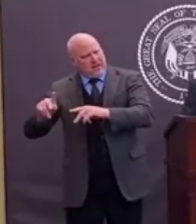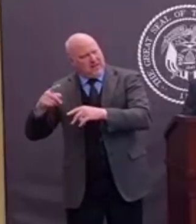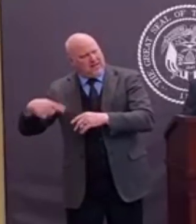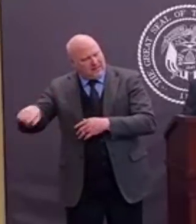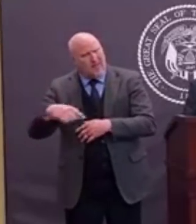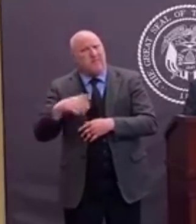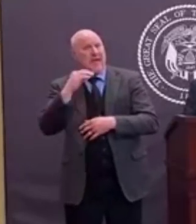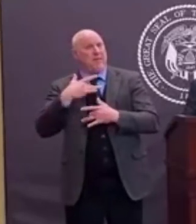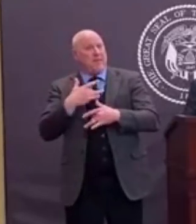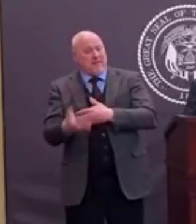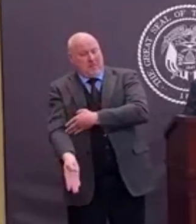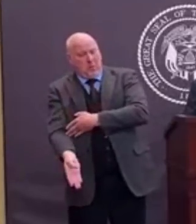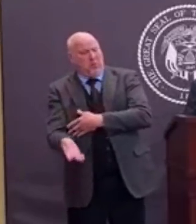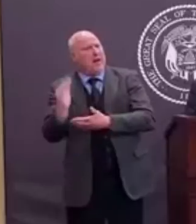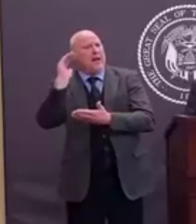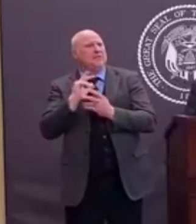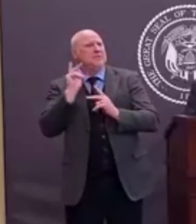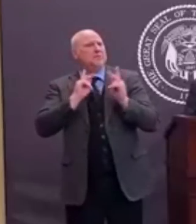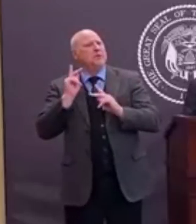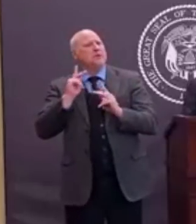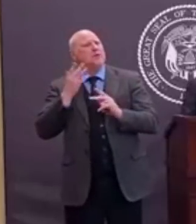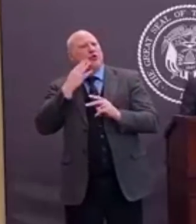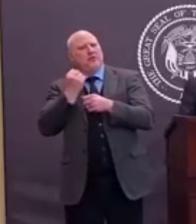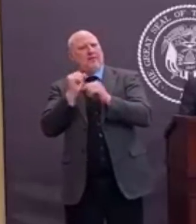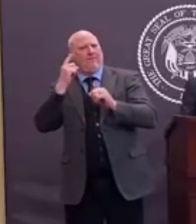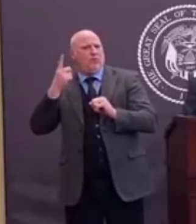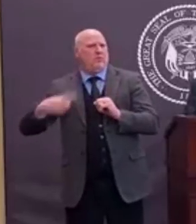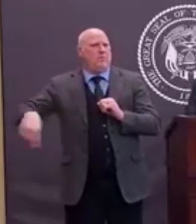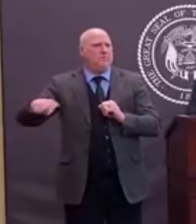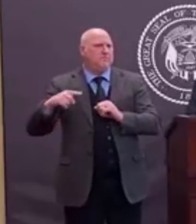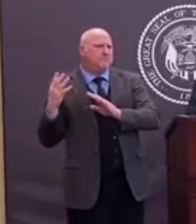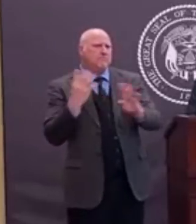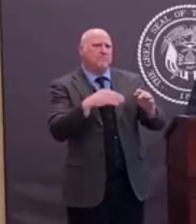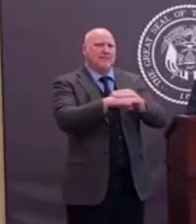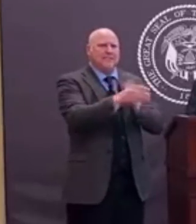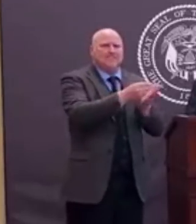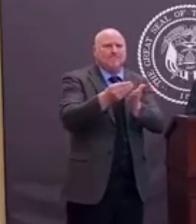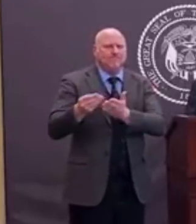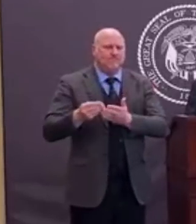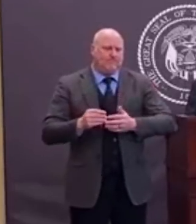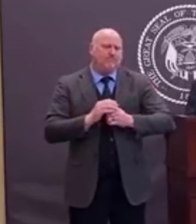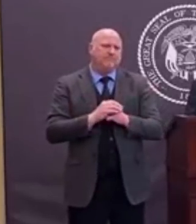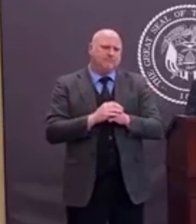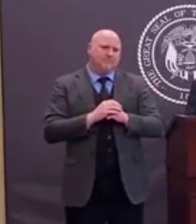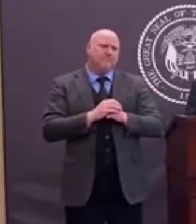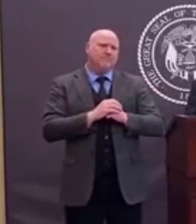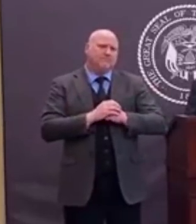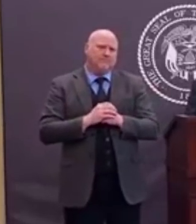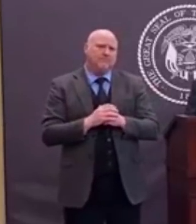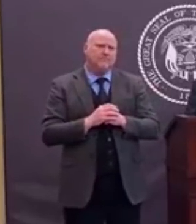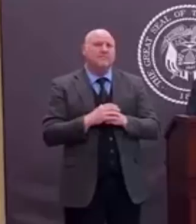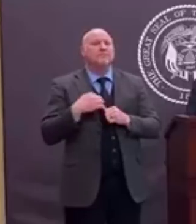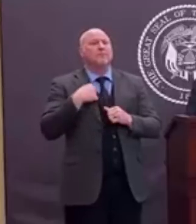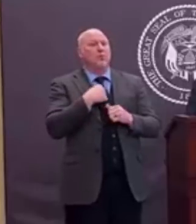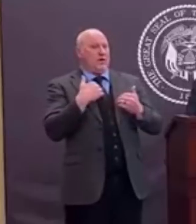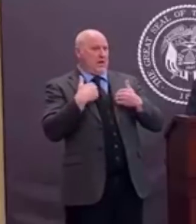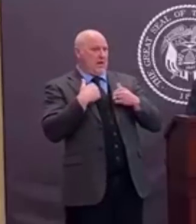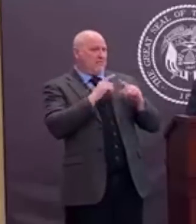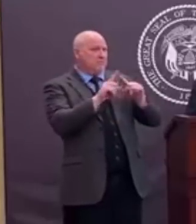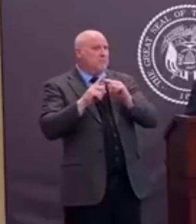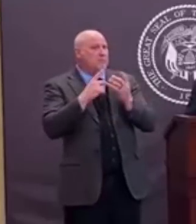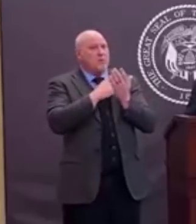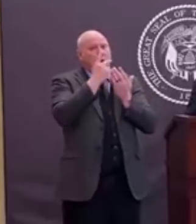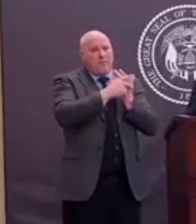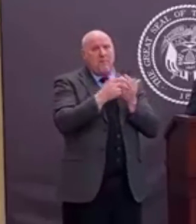easier for them to get around. So we've got some programs we're going to help for those who are homeless, and